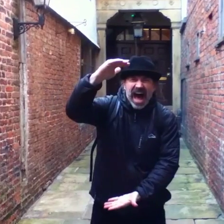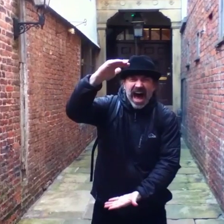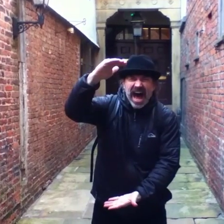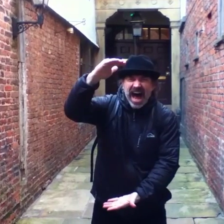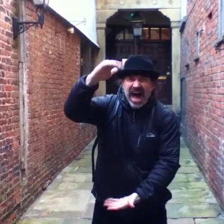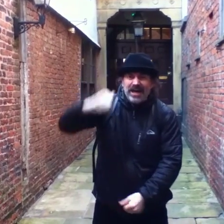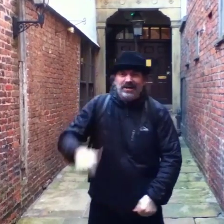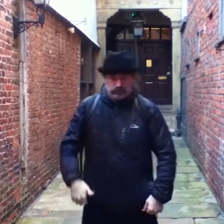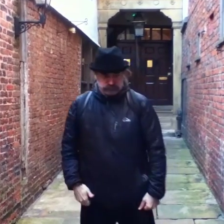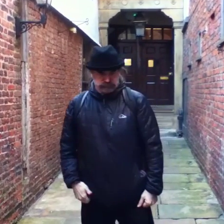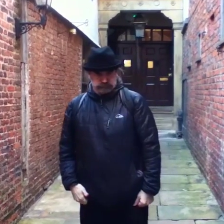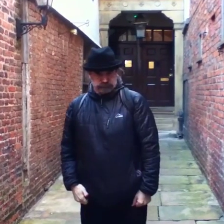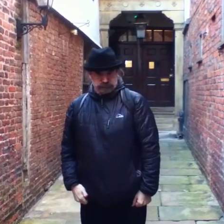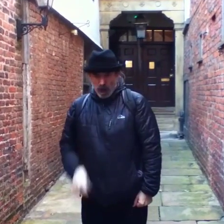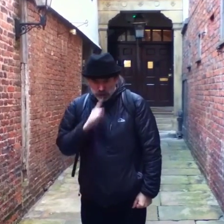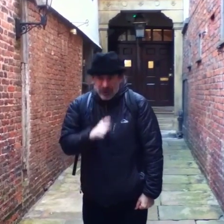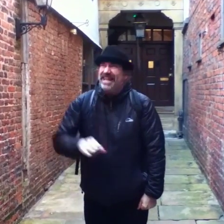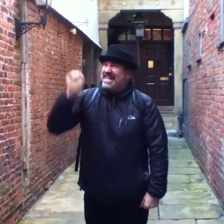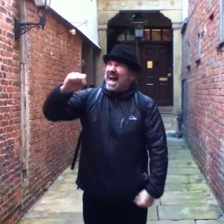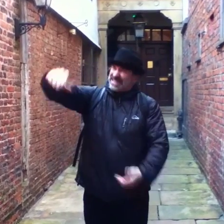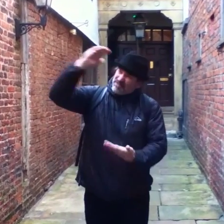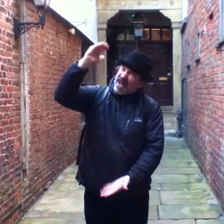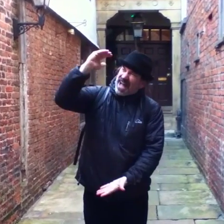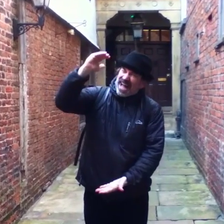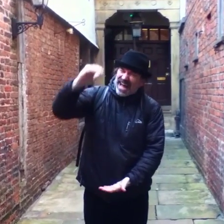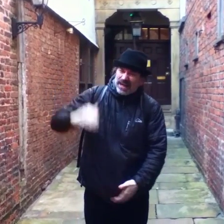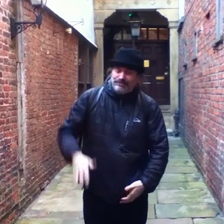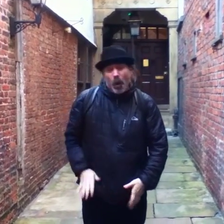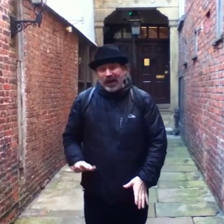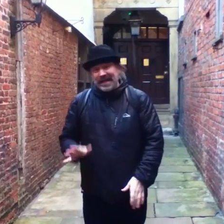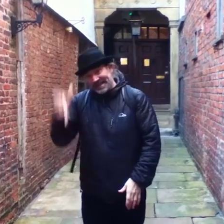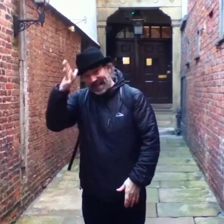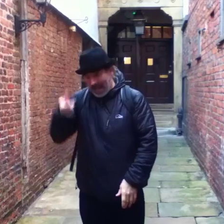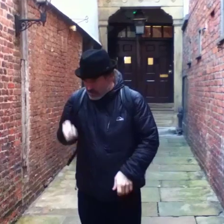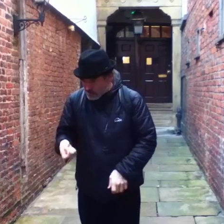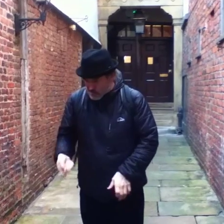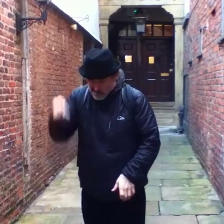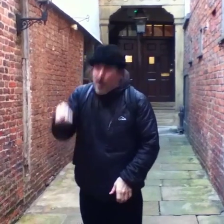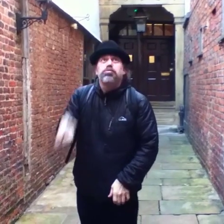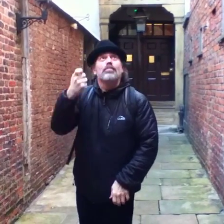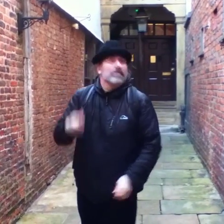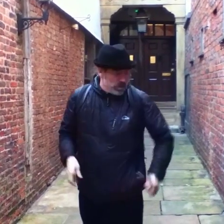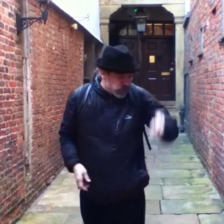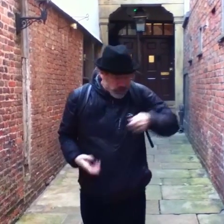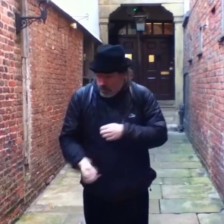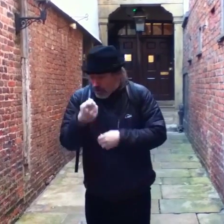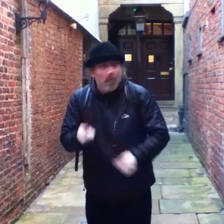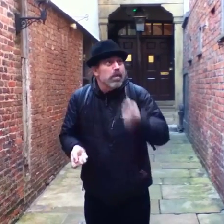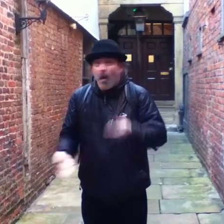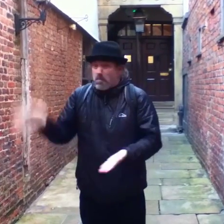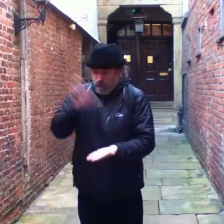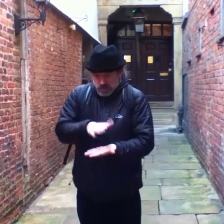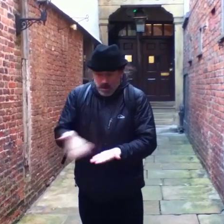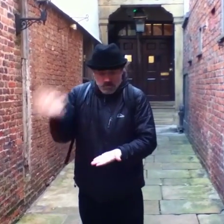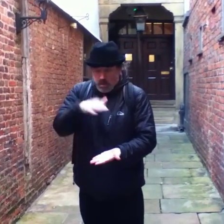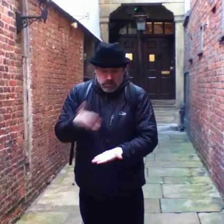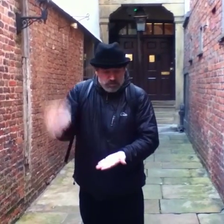the tallest stack in the world! At least this big dad! So Daddy Juan started to cook some pancakes.